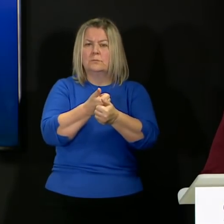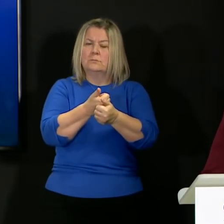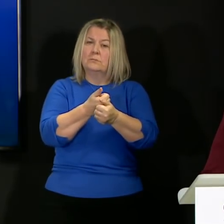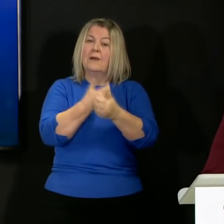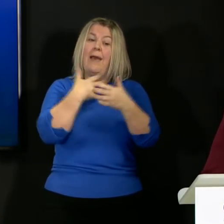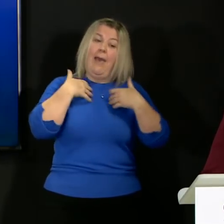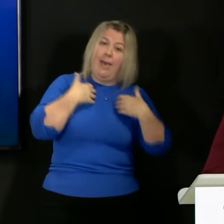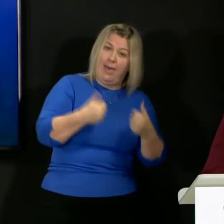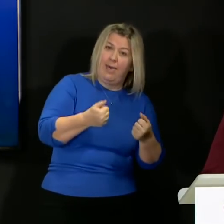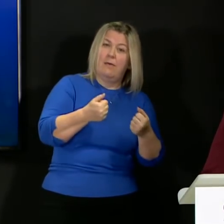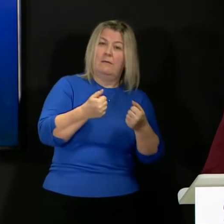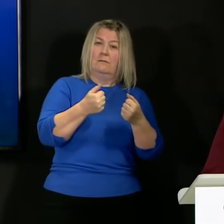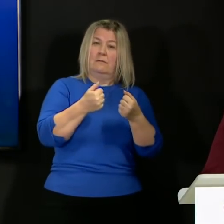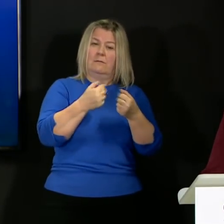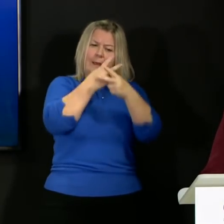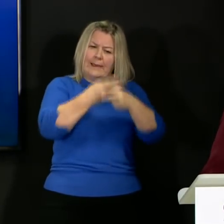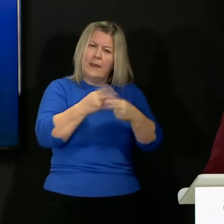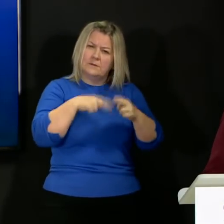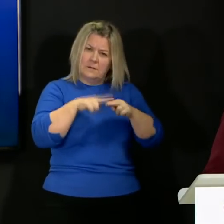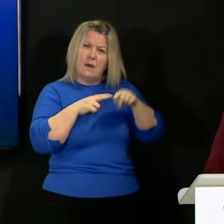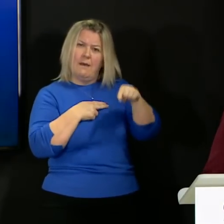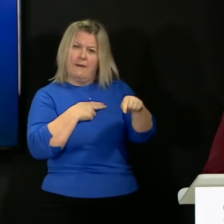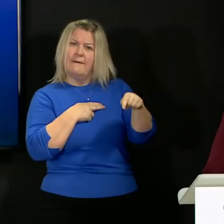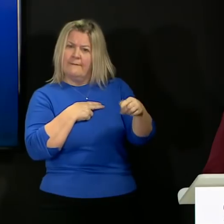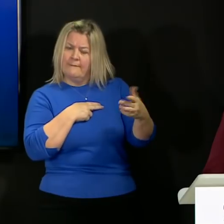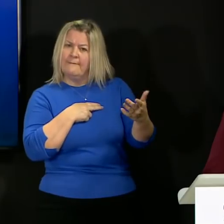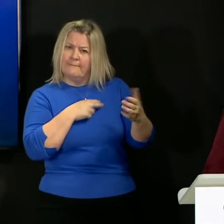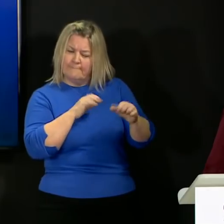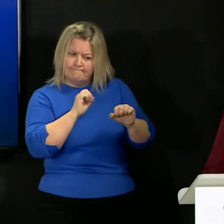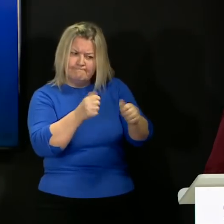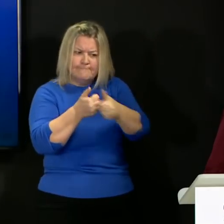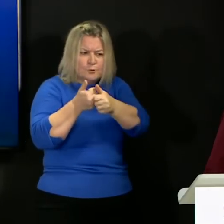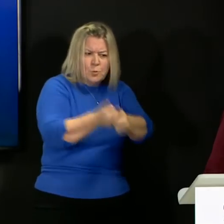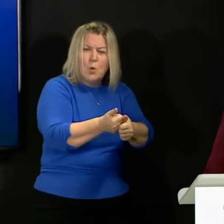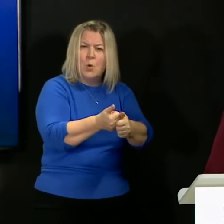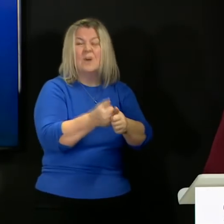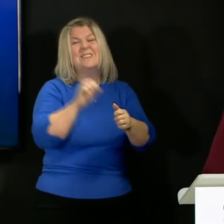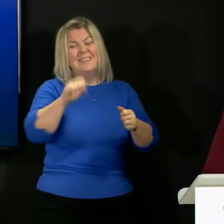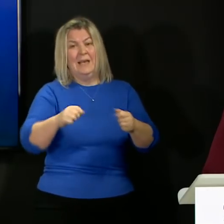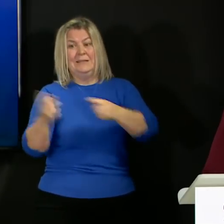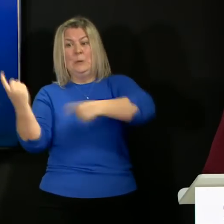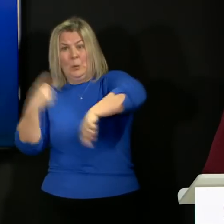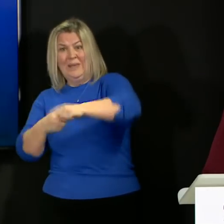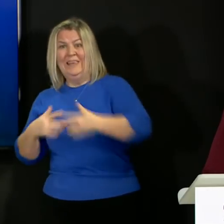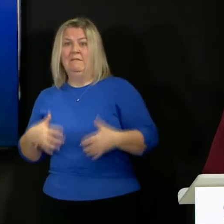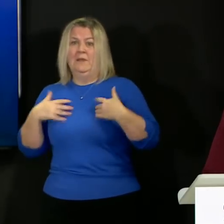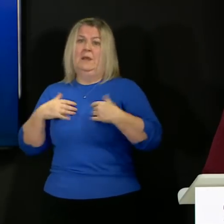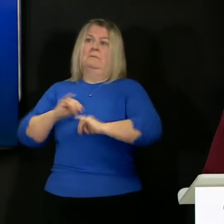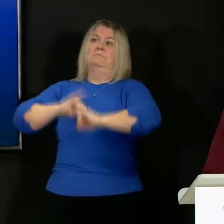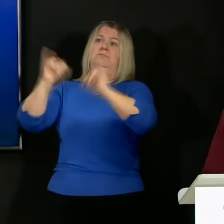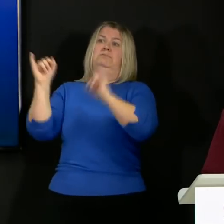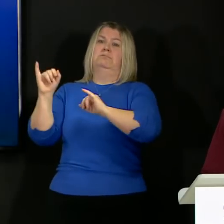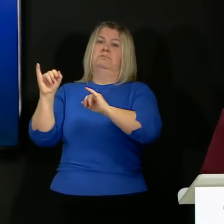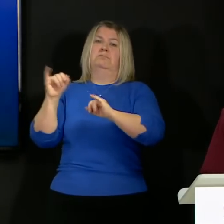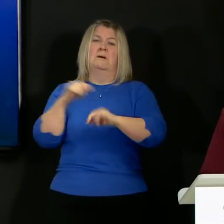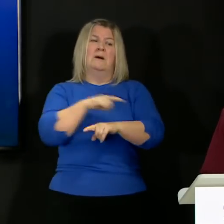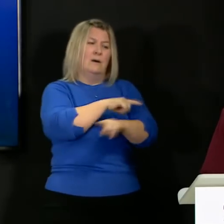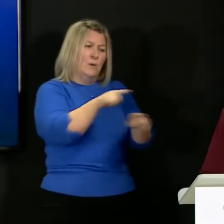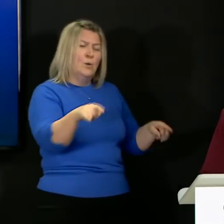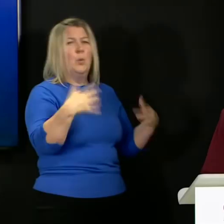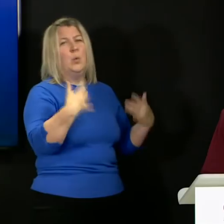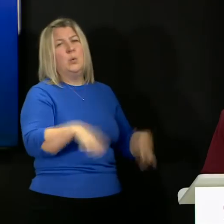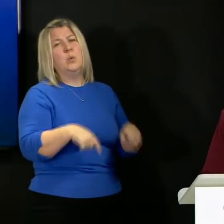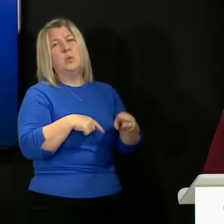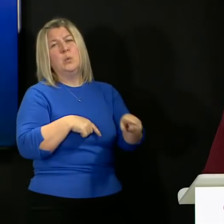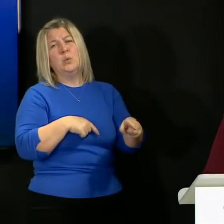and social care workers who, in addition to how all of us might be feeling, are dealing with situations that